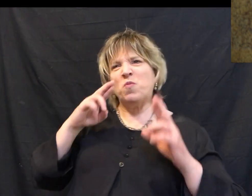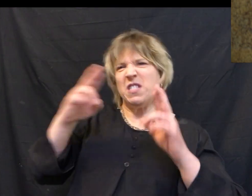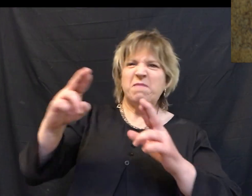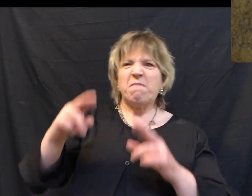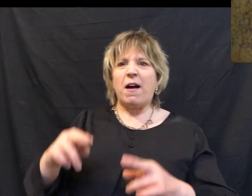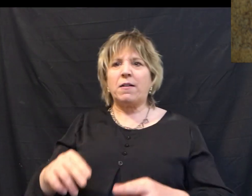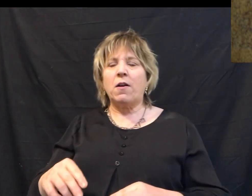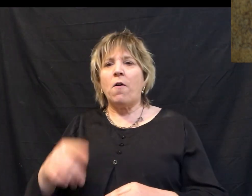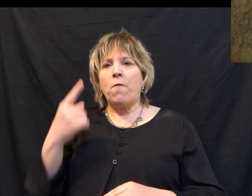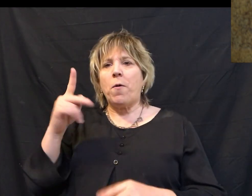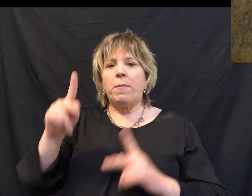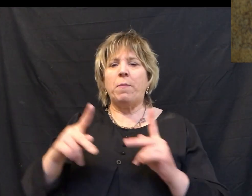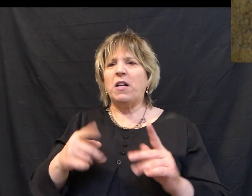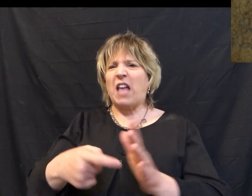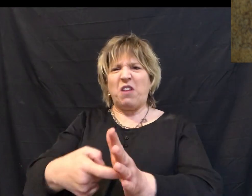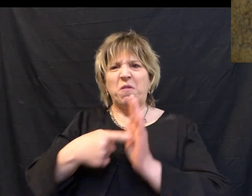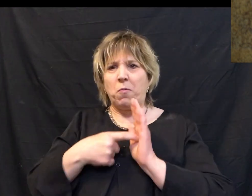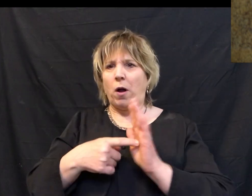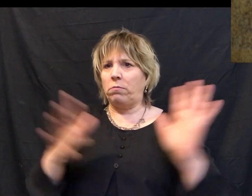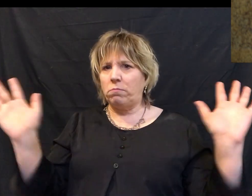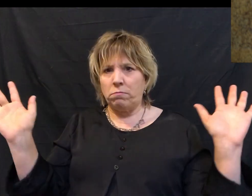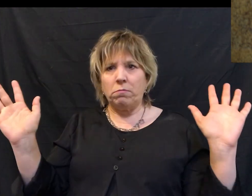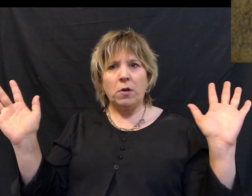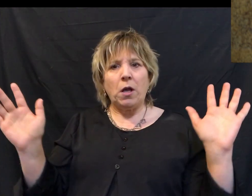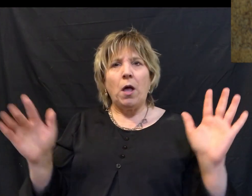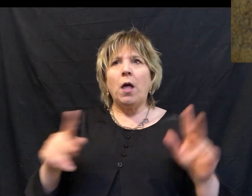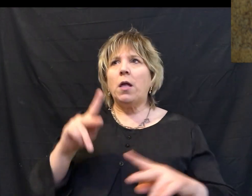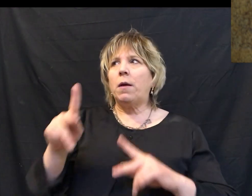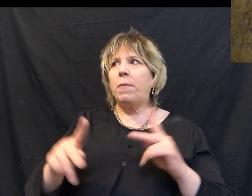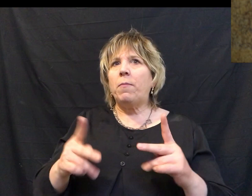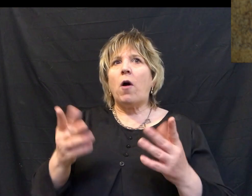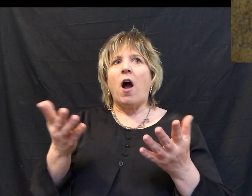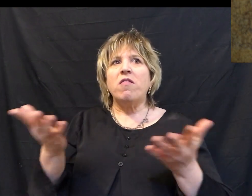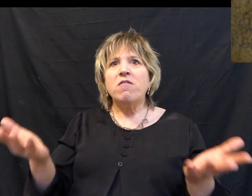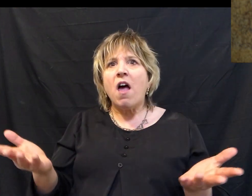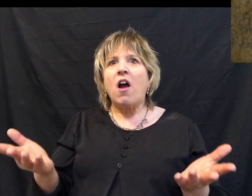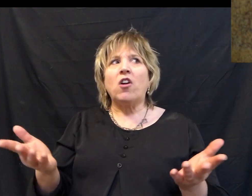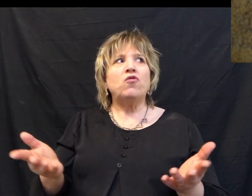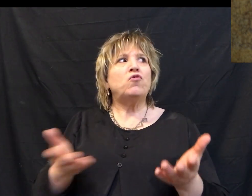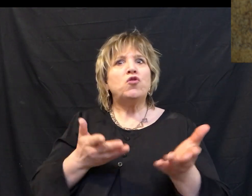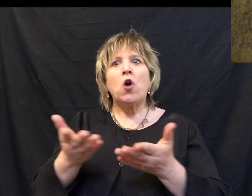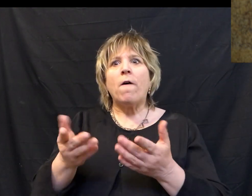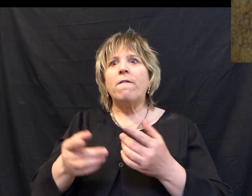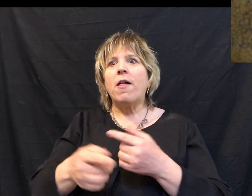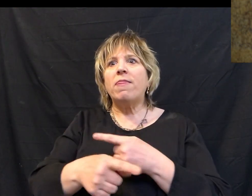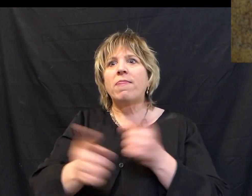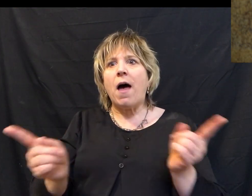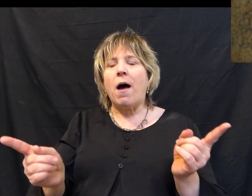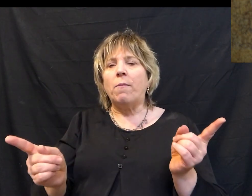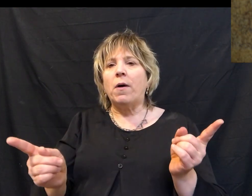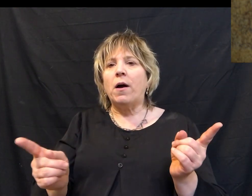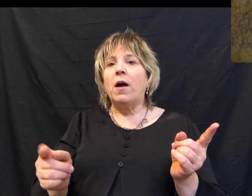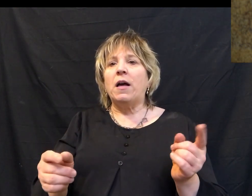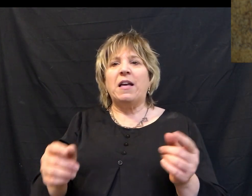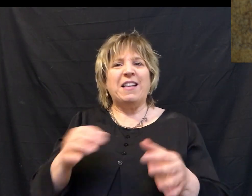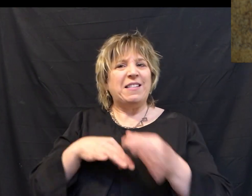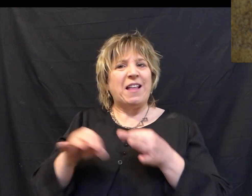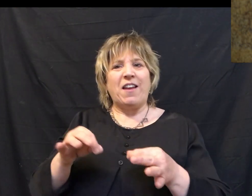respect of their people. It's almost like they demand it. It's like the people are there to serve them rather than